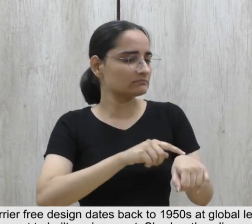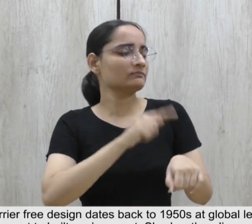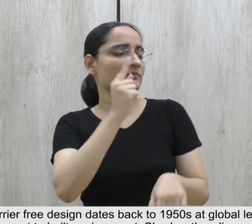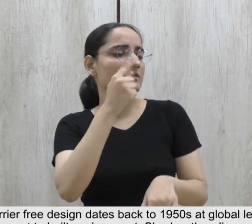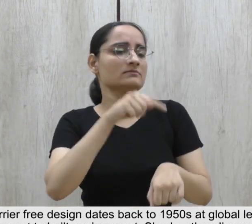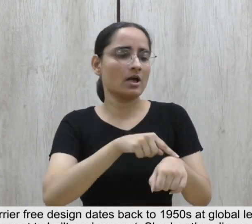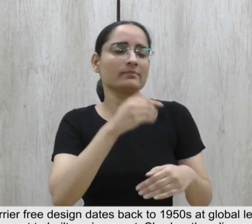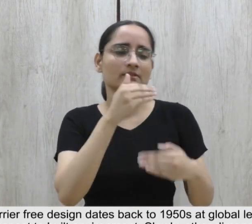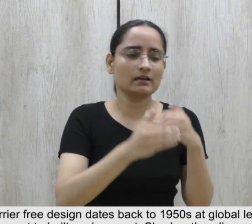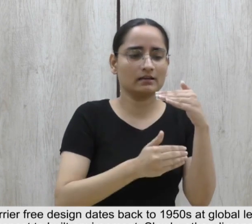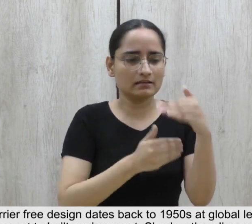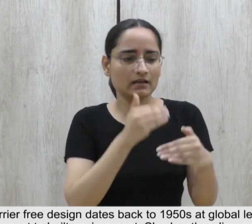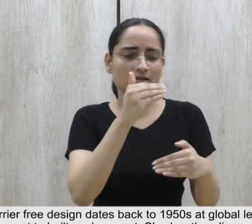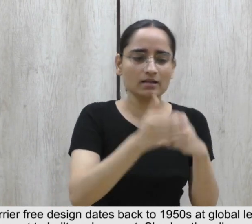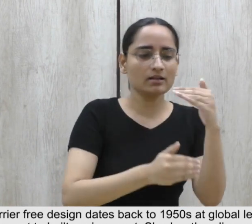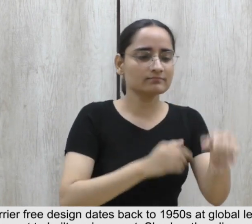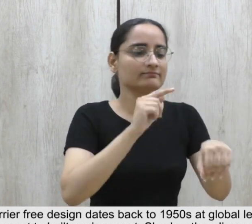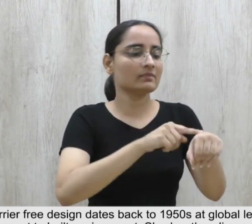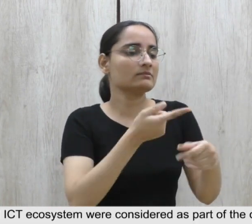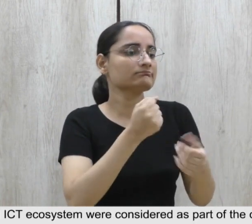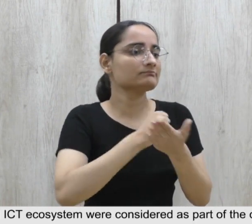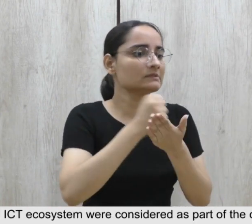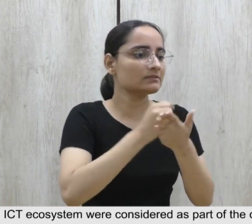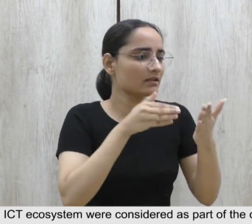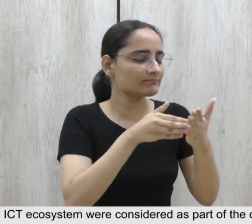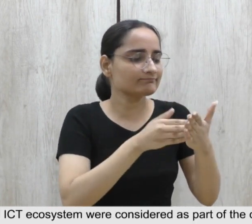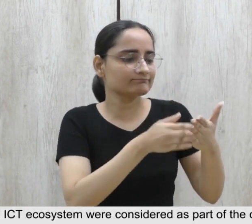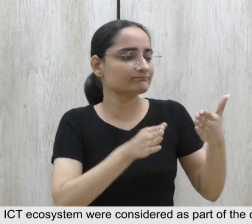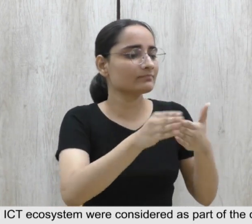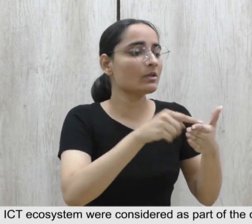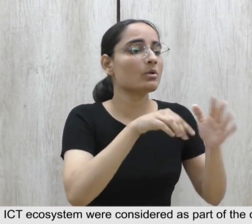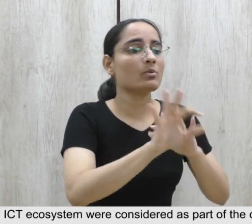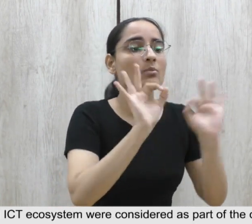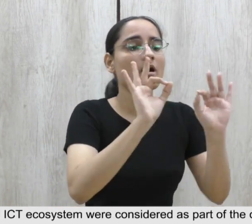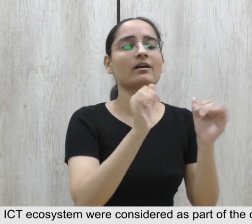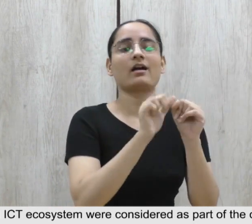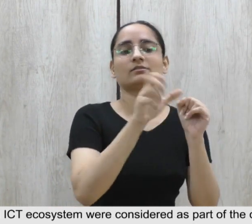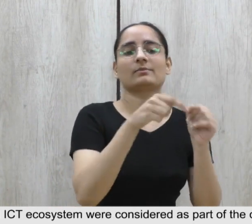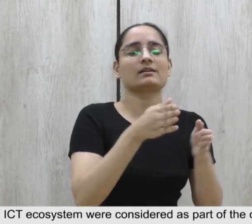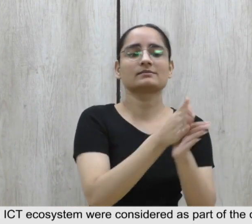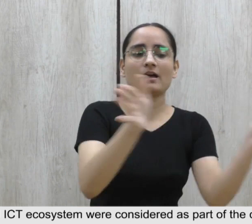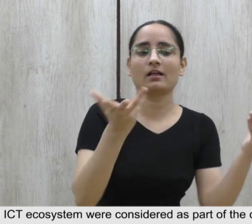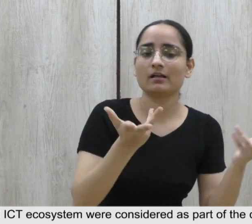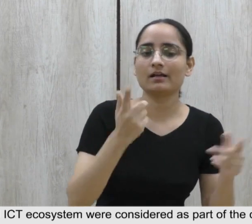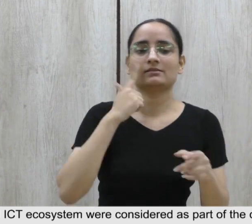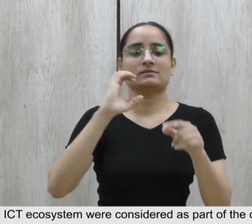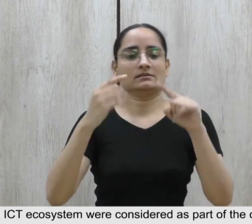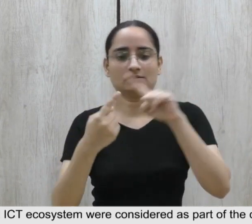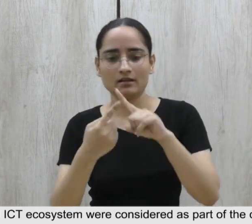other dimensions of accessibility such as transportation and ICT ecosystem were considered